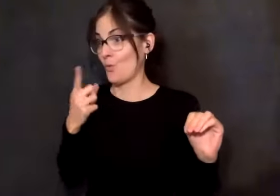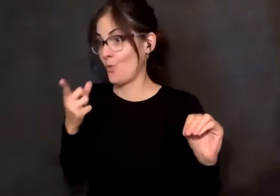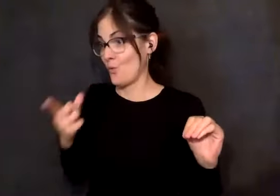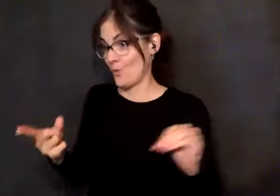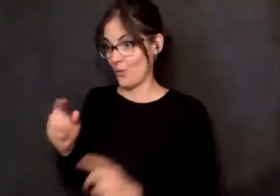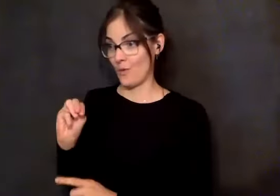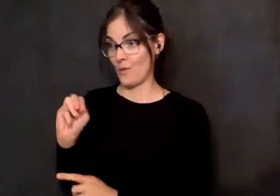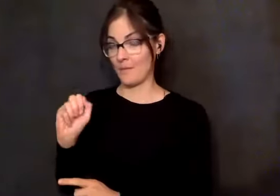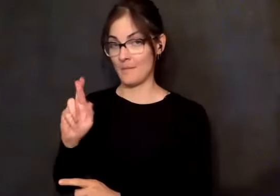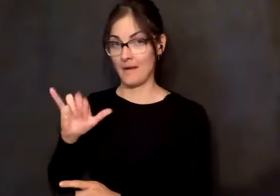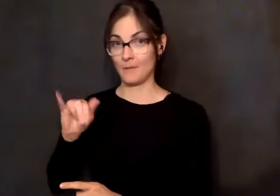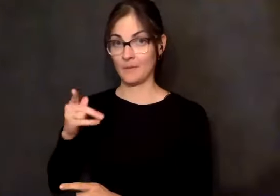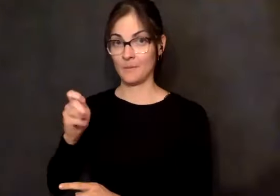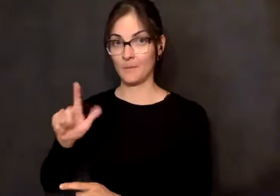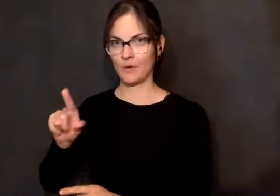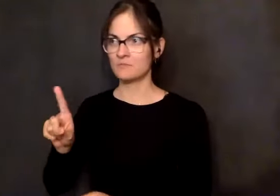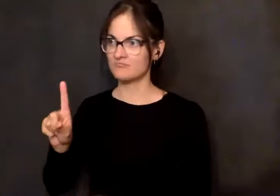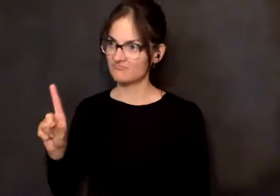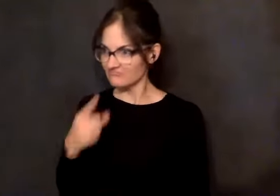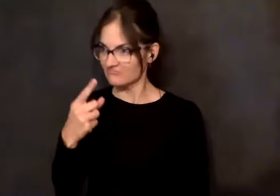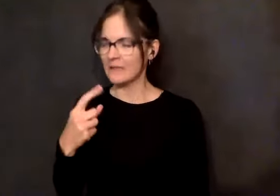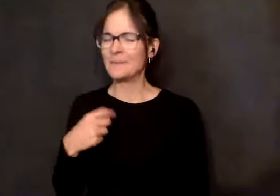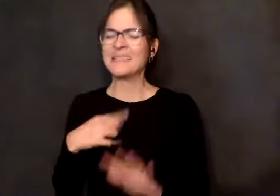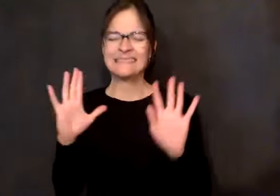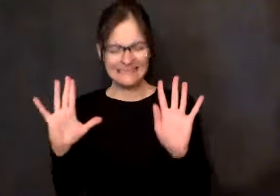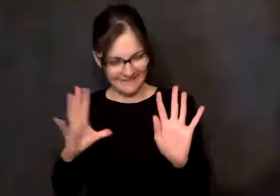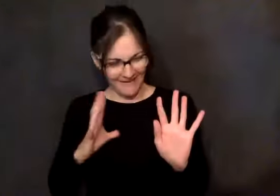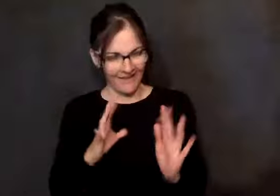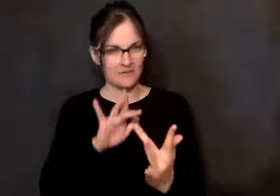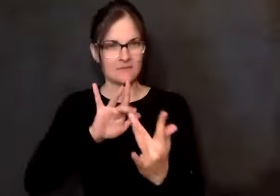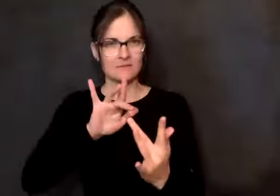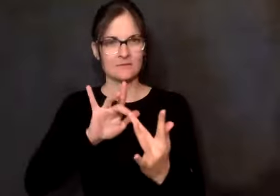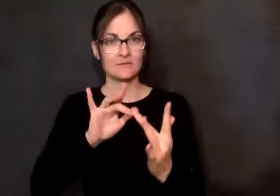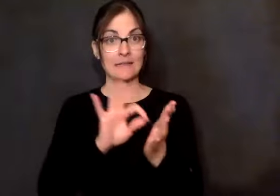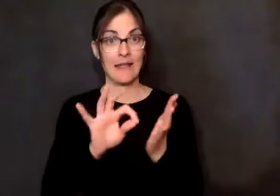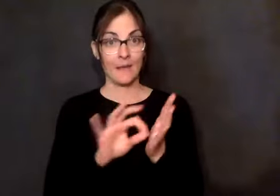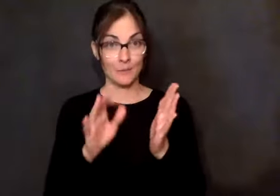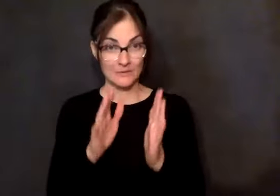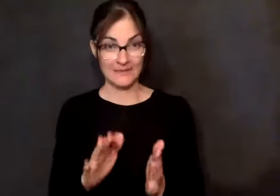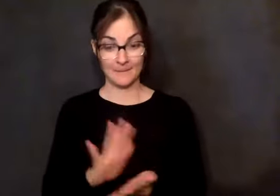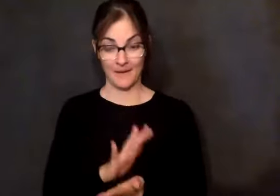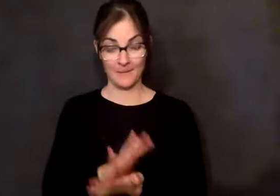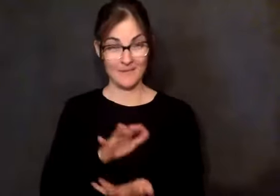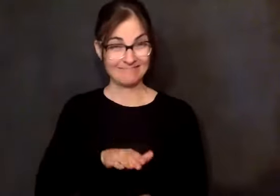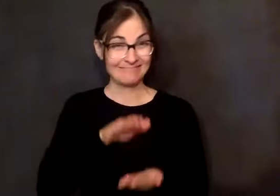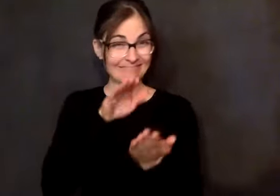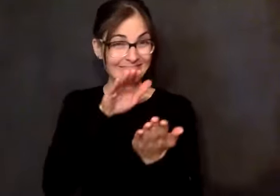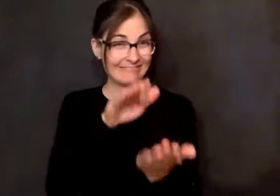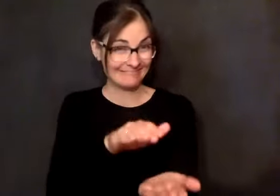assignment came. Get those damn taxes done. I kind of found this accountant and, you know, got everything ready, handed it in.